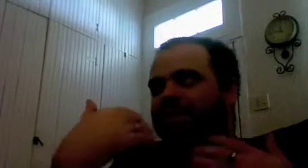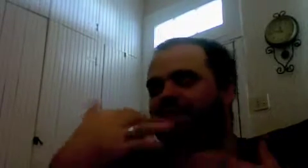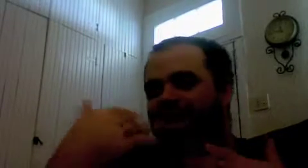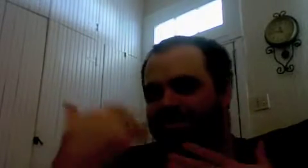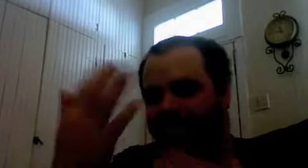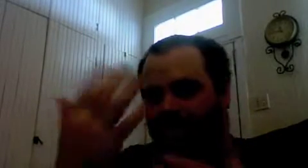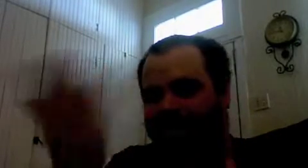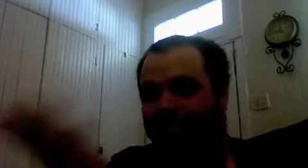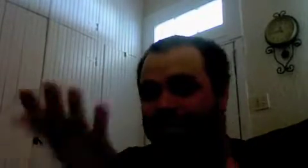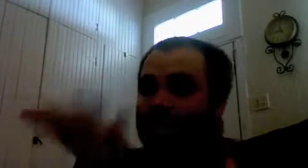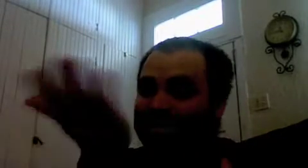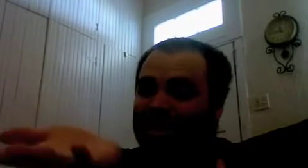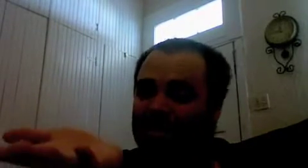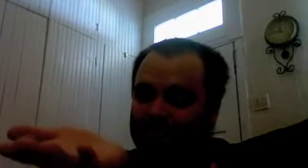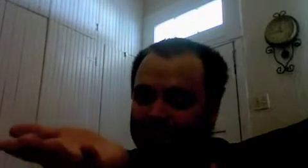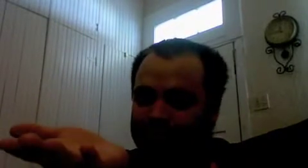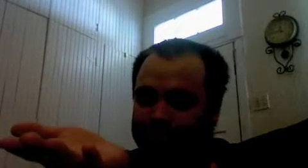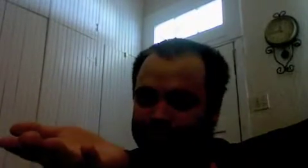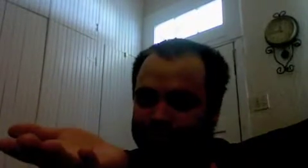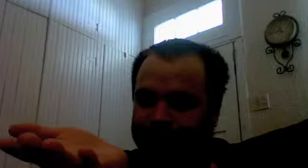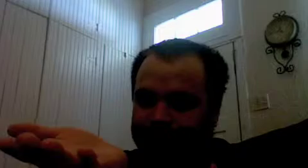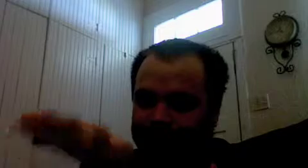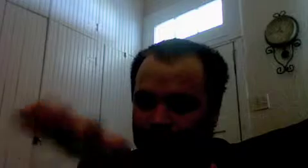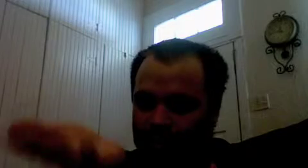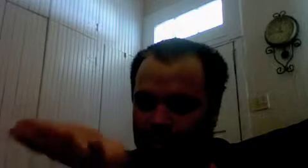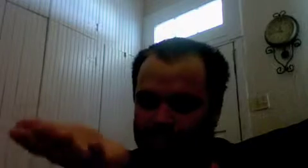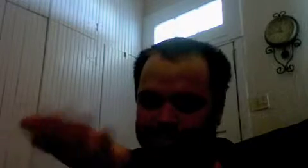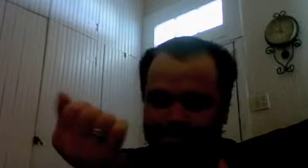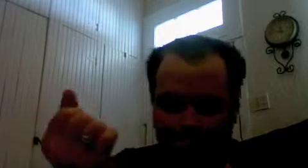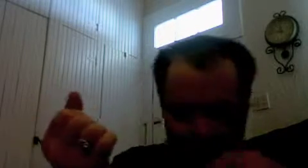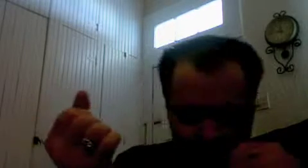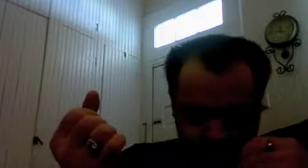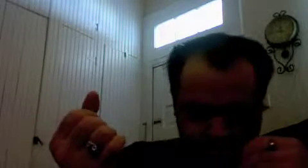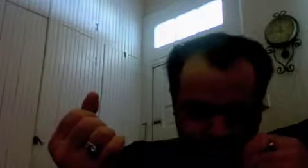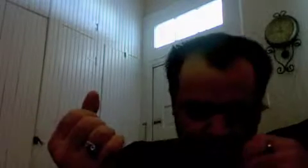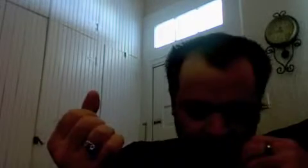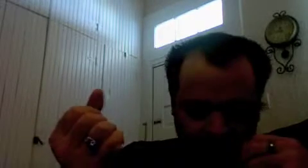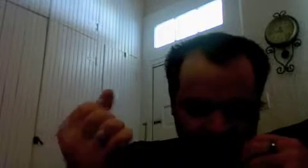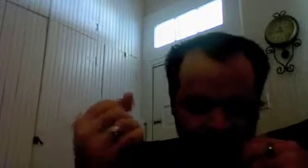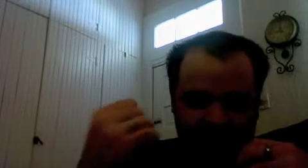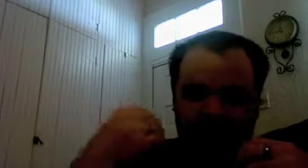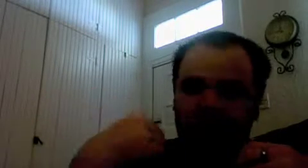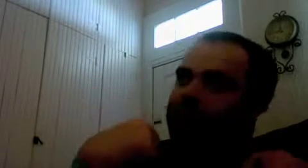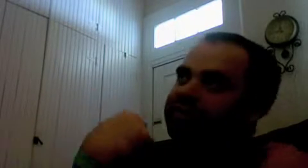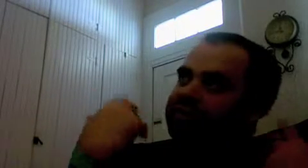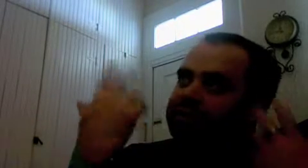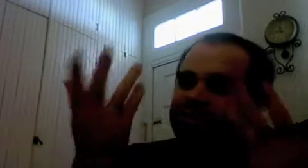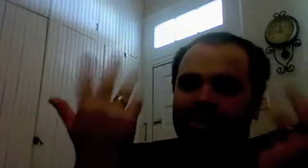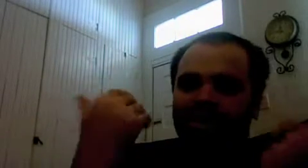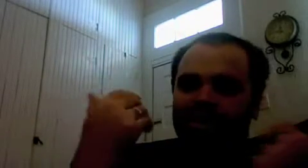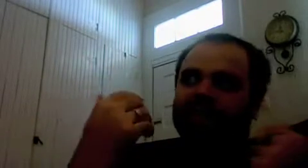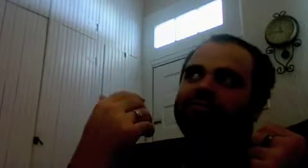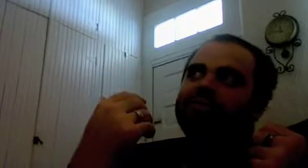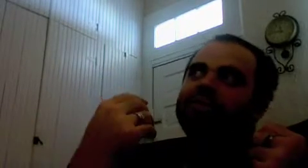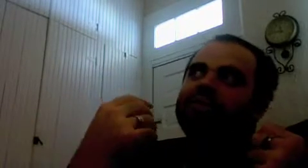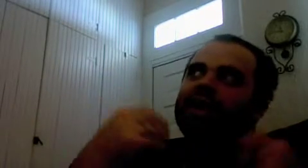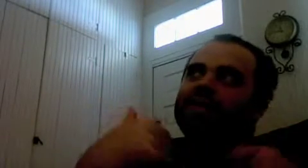that that something is myself right and imagine I were to think about that further and